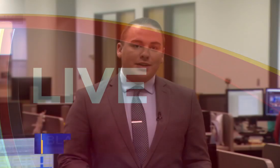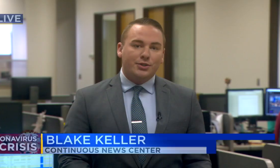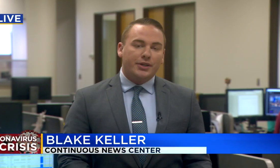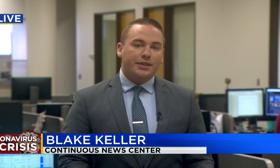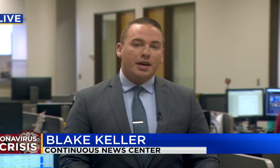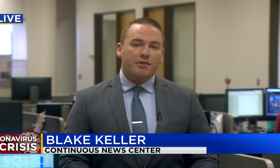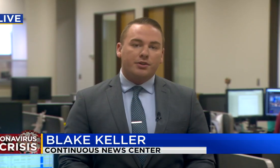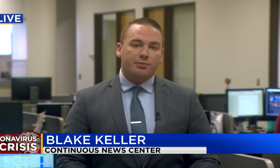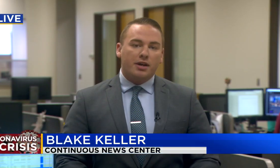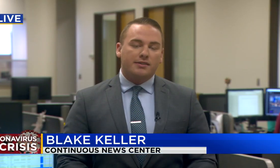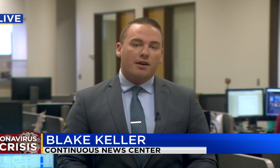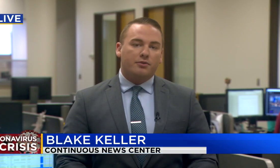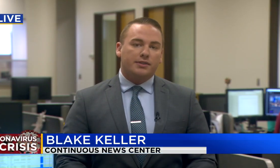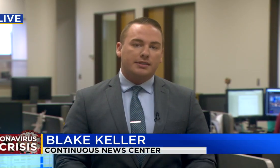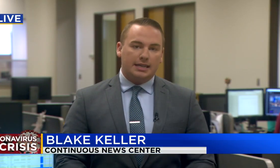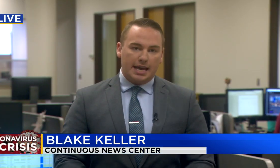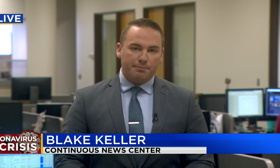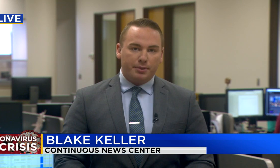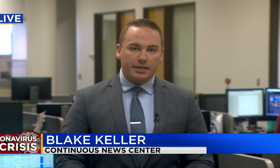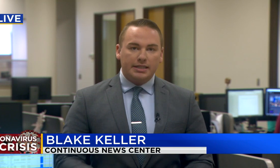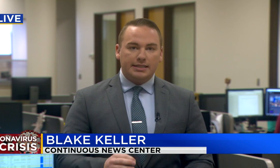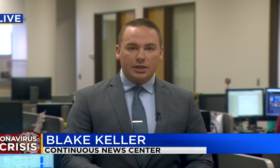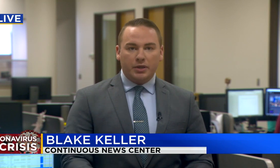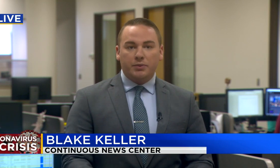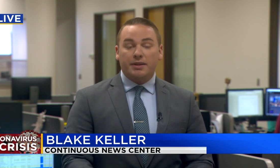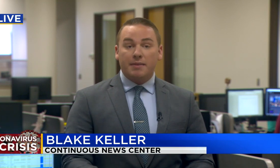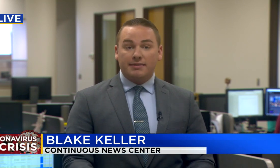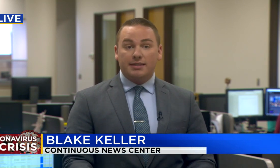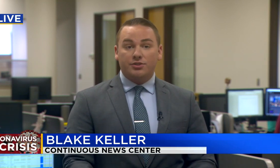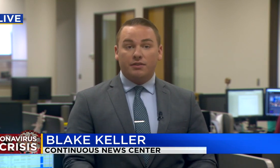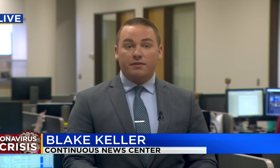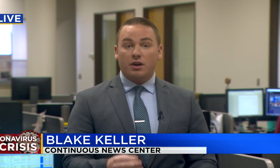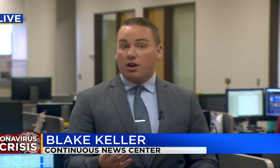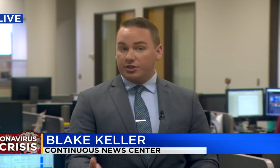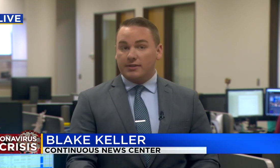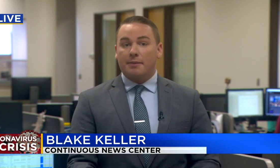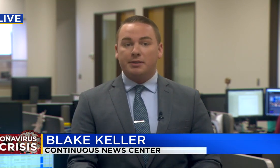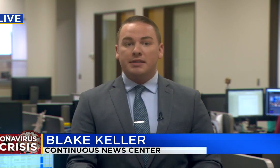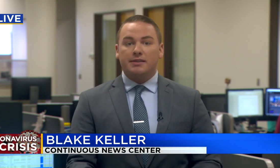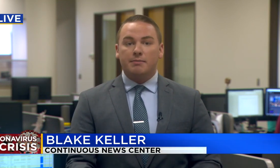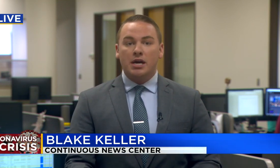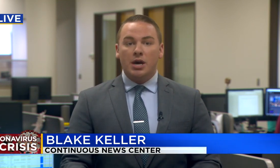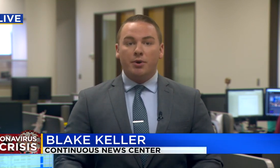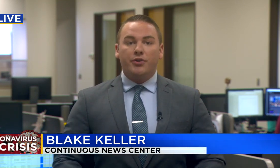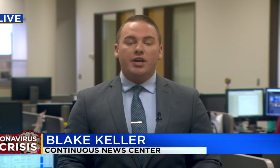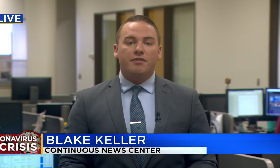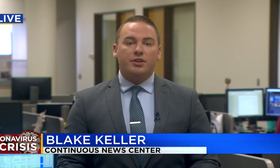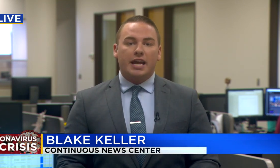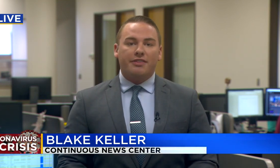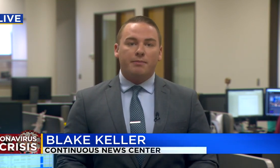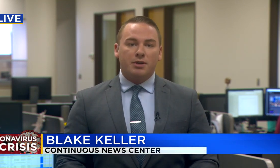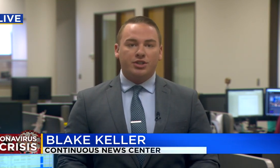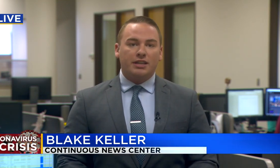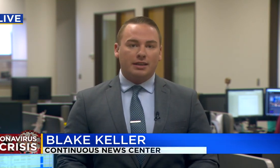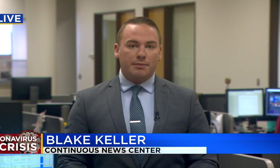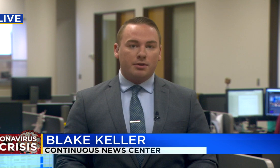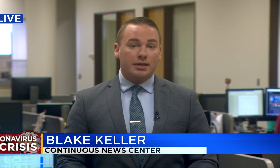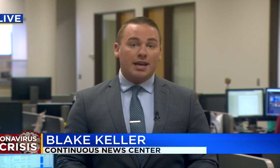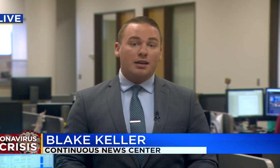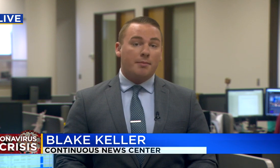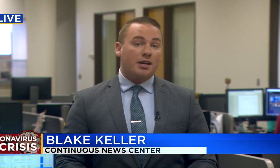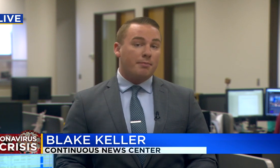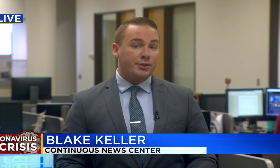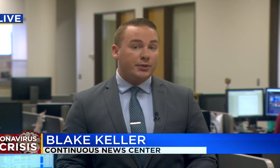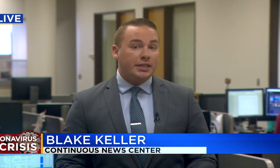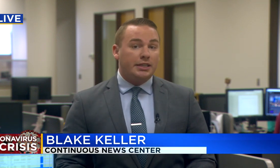unpack during the governor's press conference today, but continuing with the message of cautious optimism, both the governor and the Michigan Labor